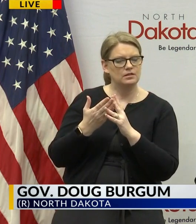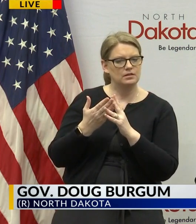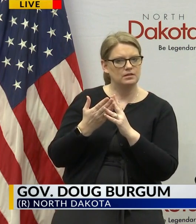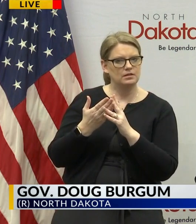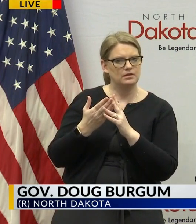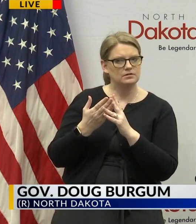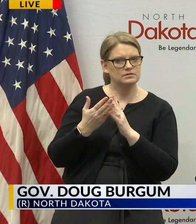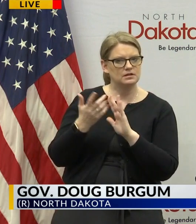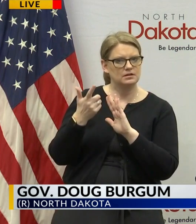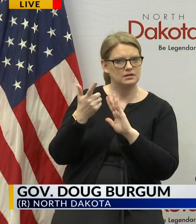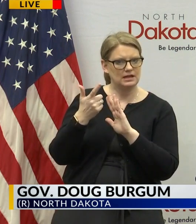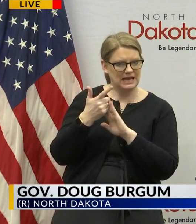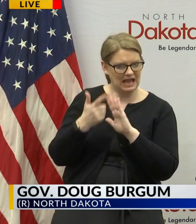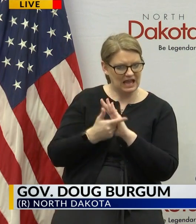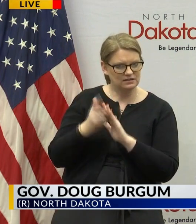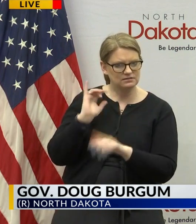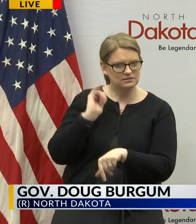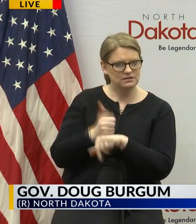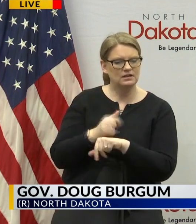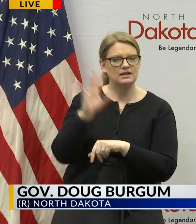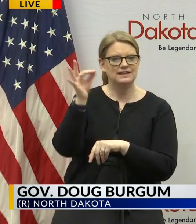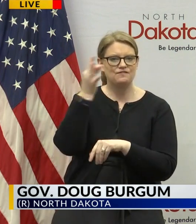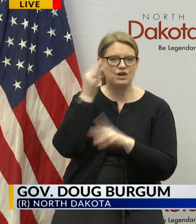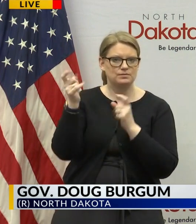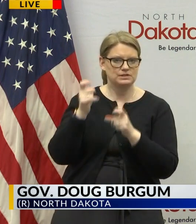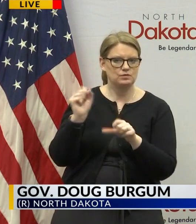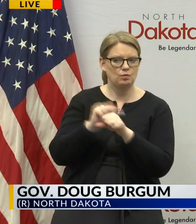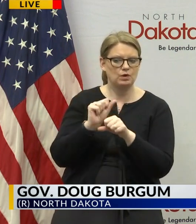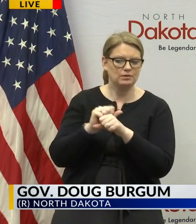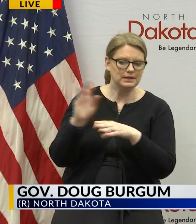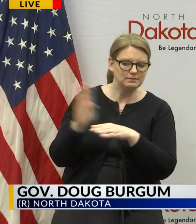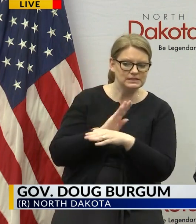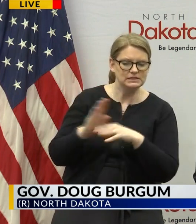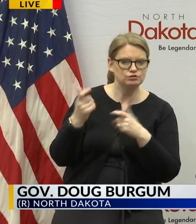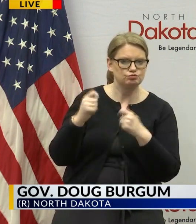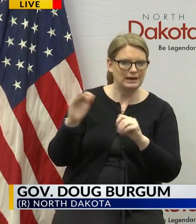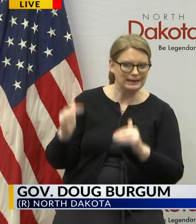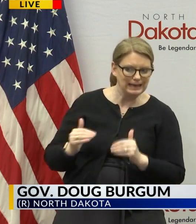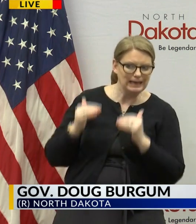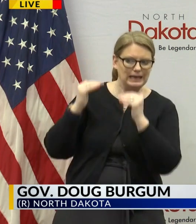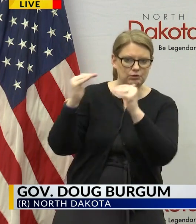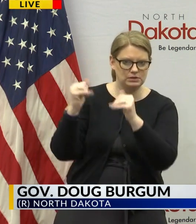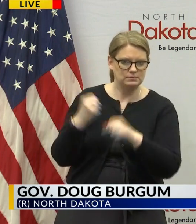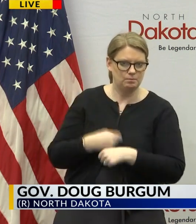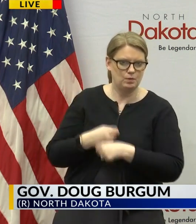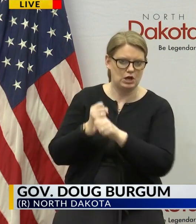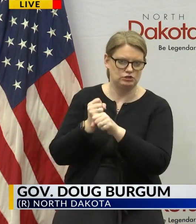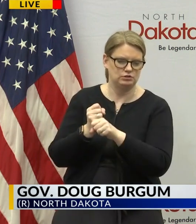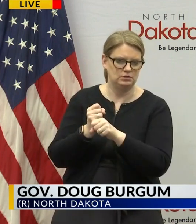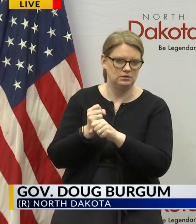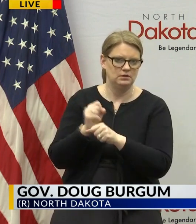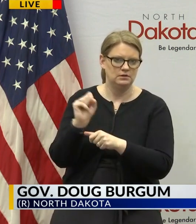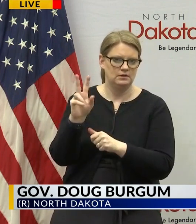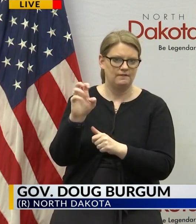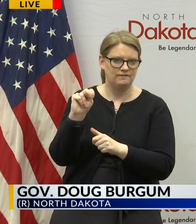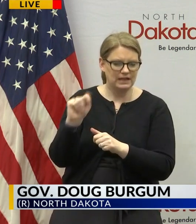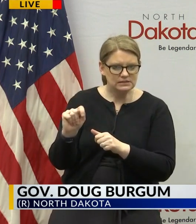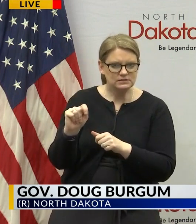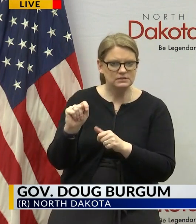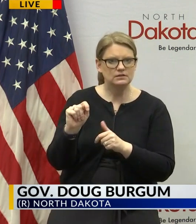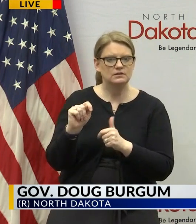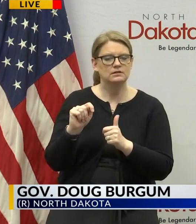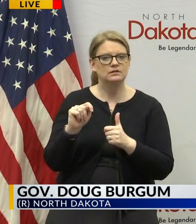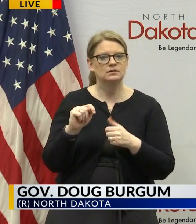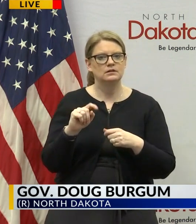uh where the federal administration is going to be working with industry to try to increase uh production of ventilators i think i